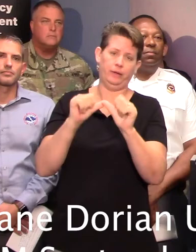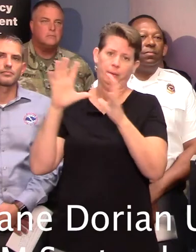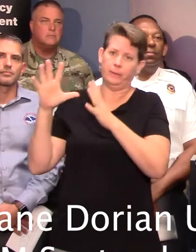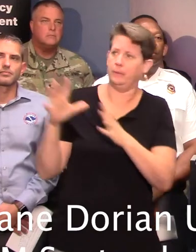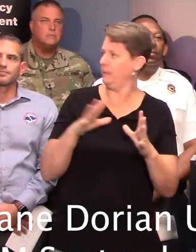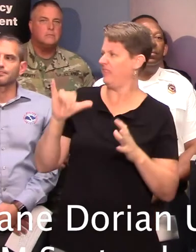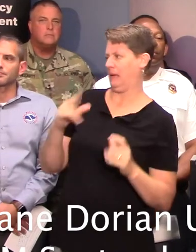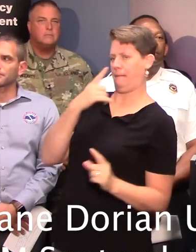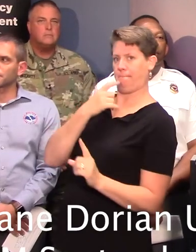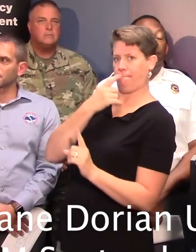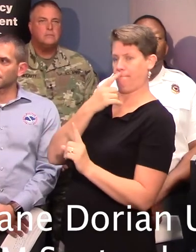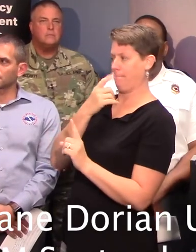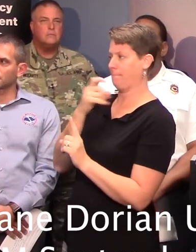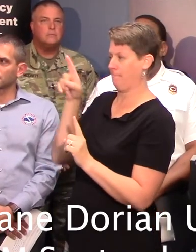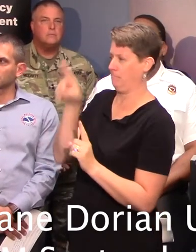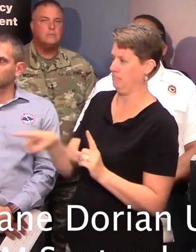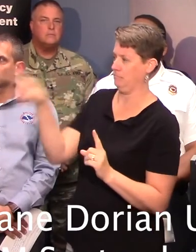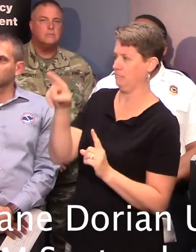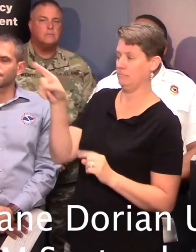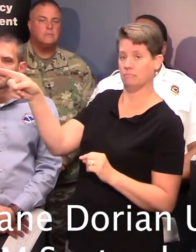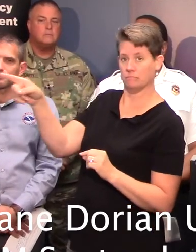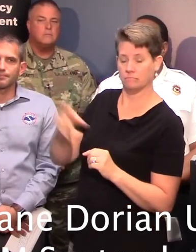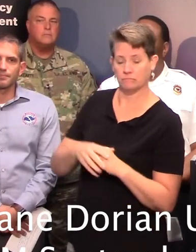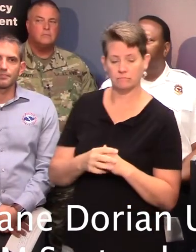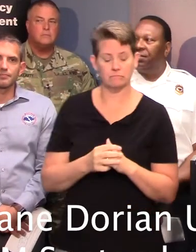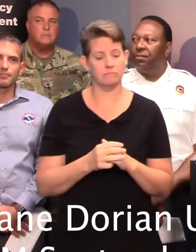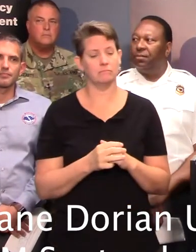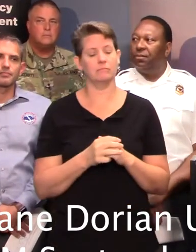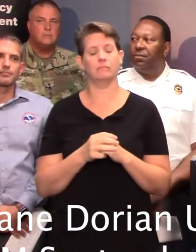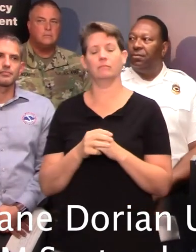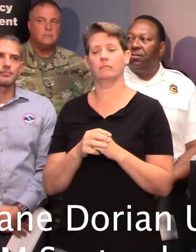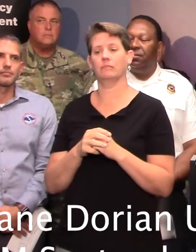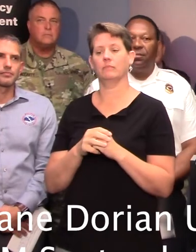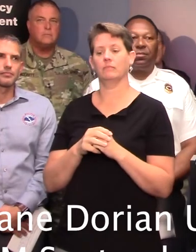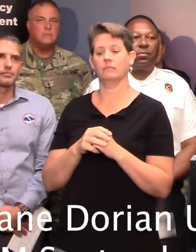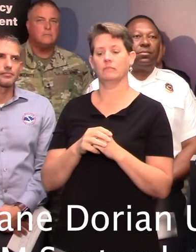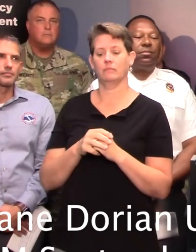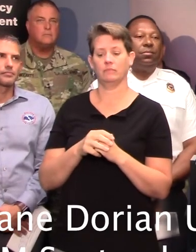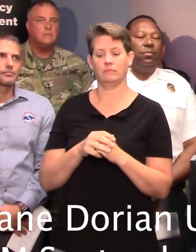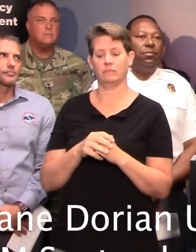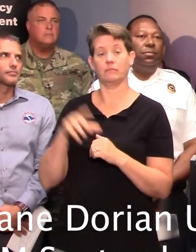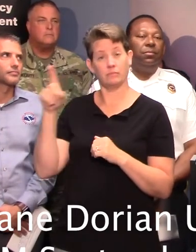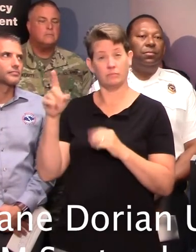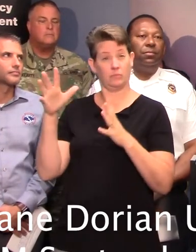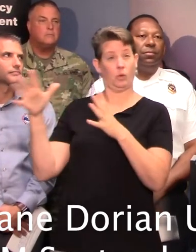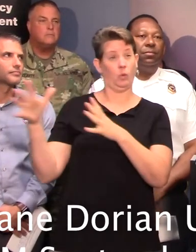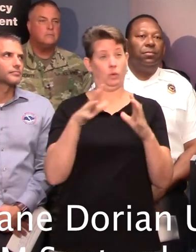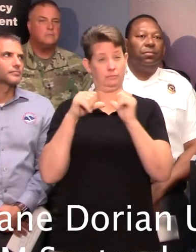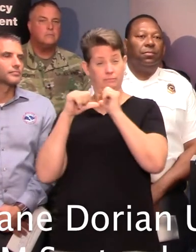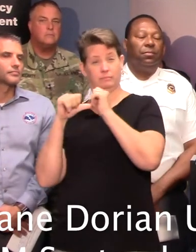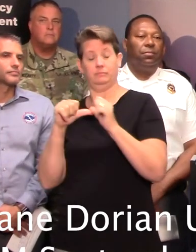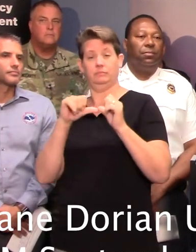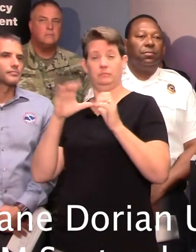in the red color there on that chart. Those are sustained winds,